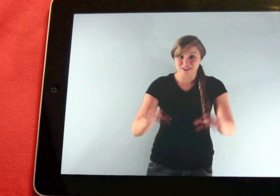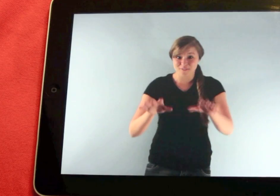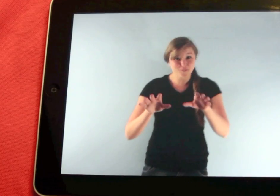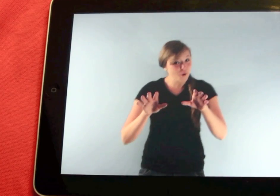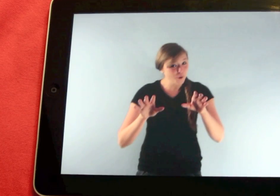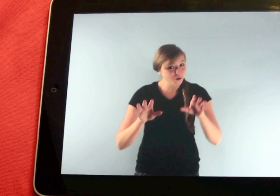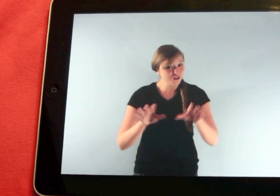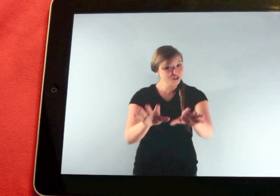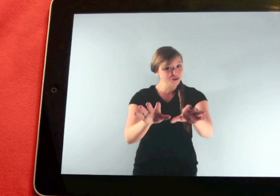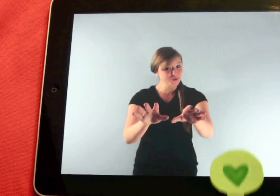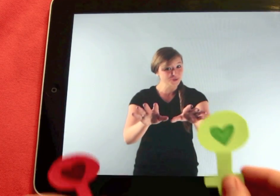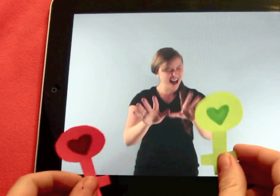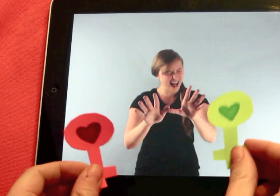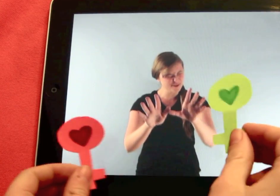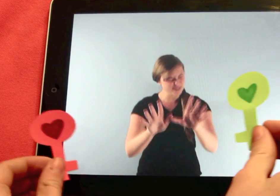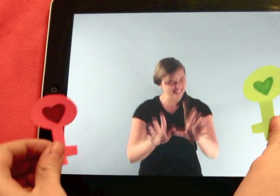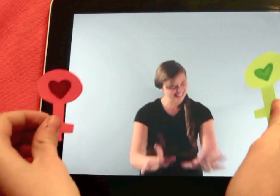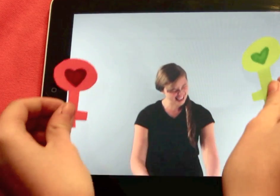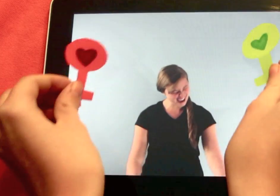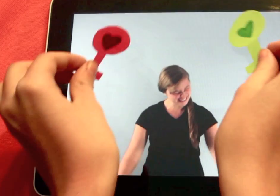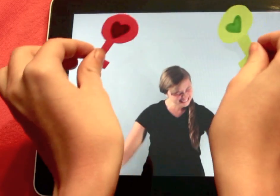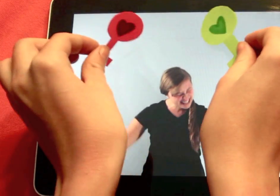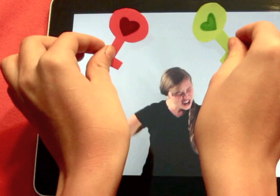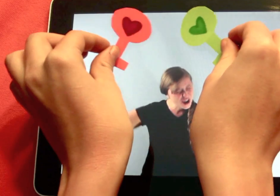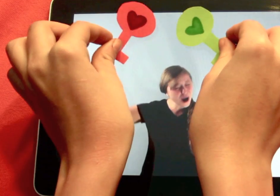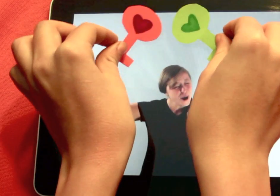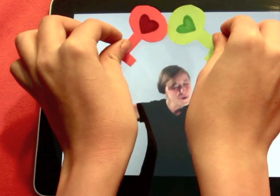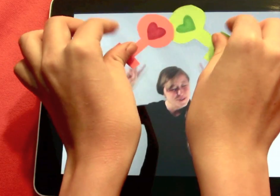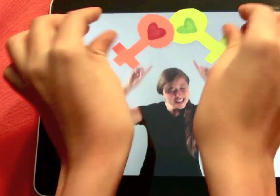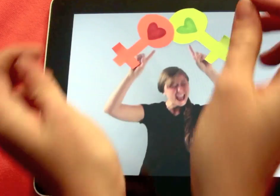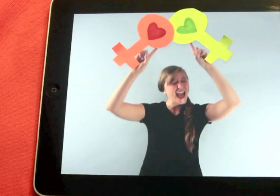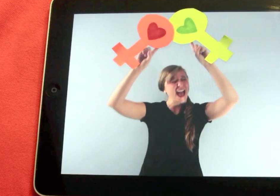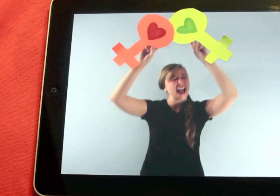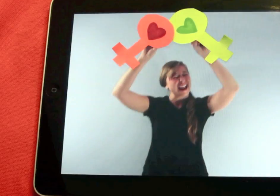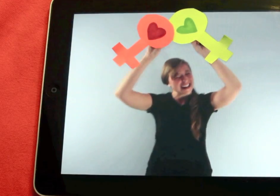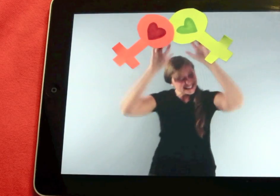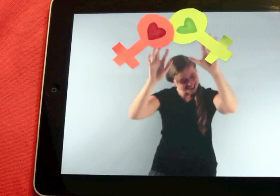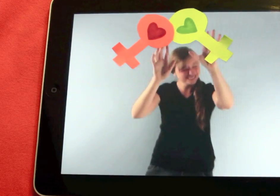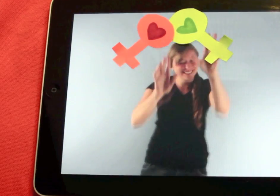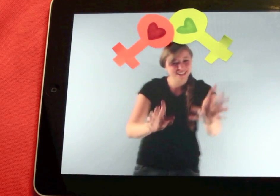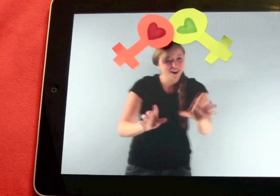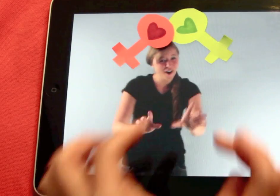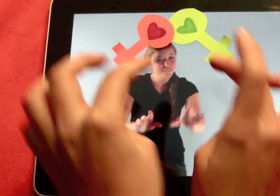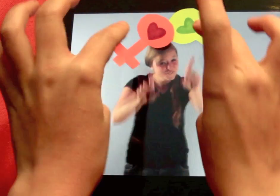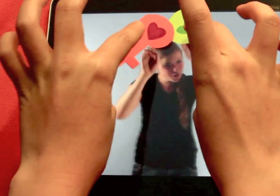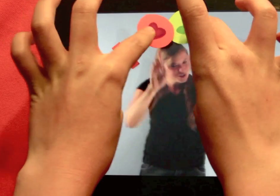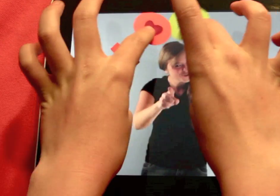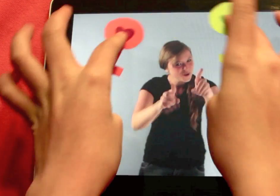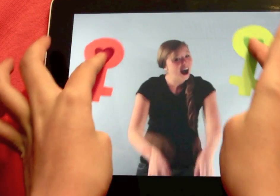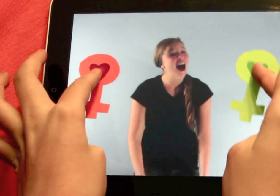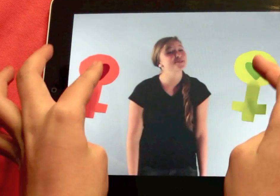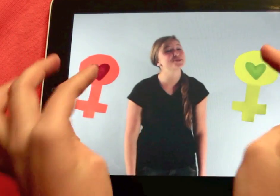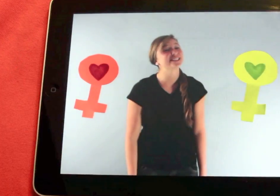for you I will gladly go gay, for